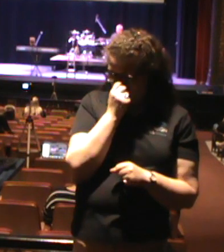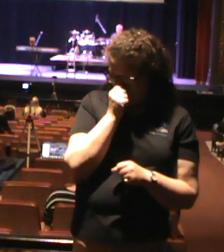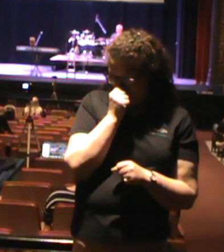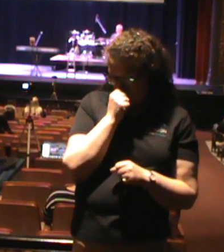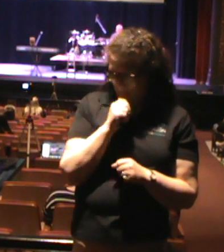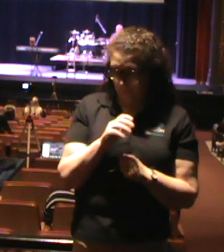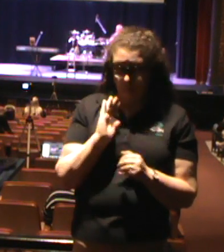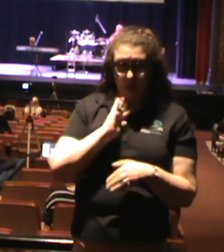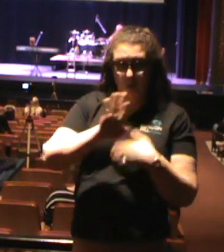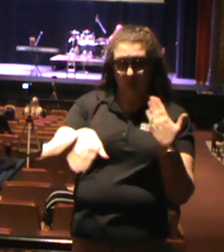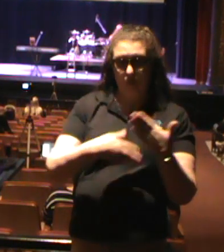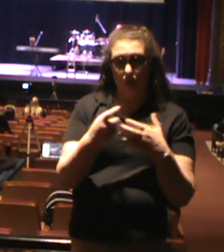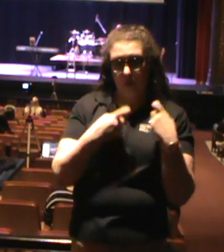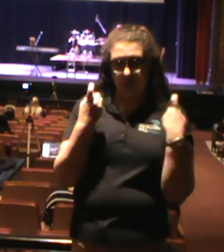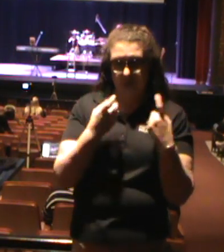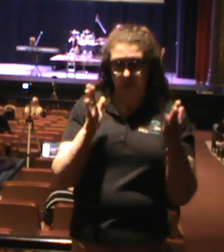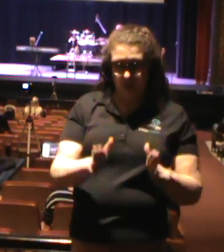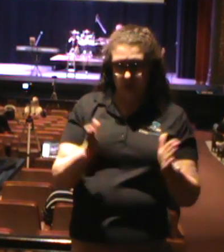We're all sinners in here.